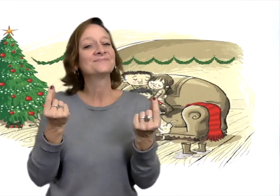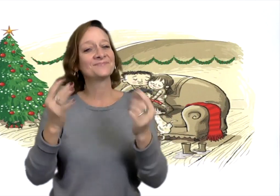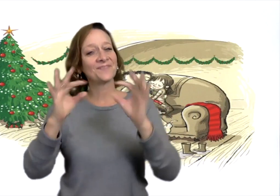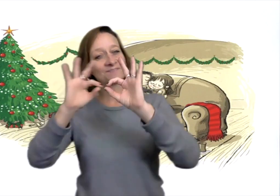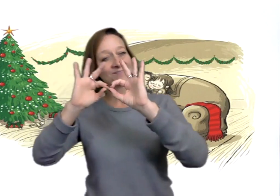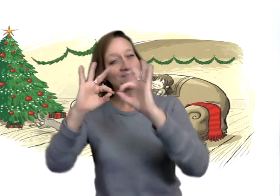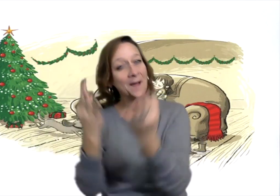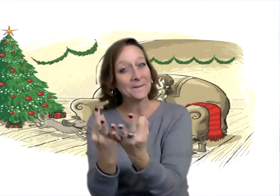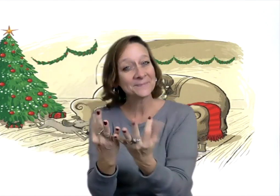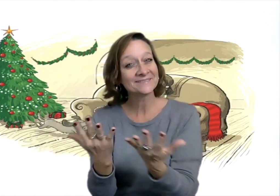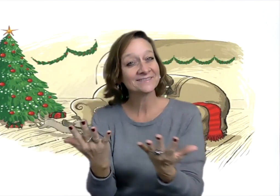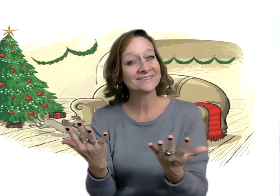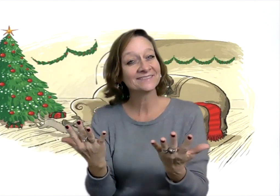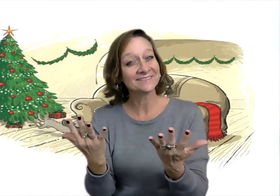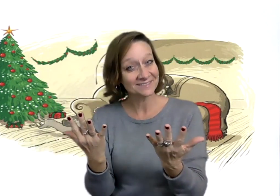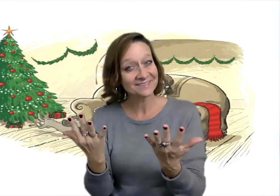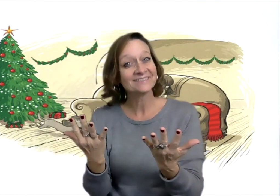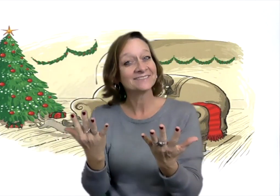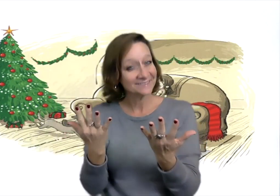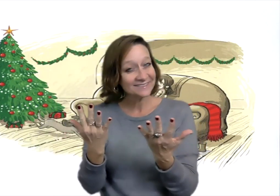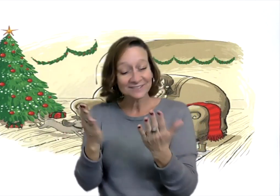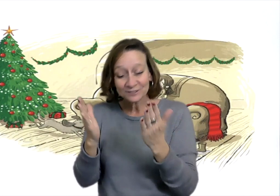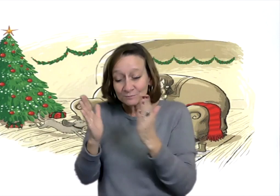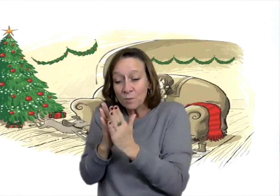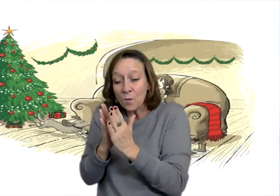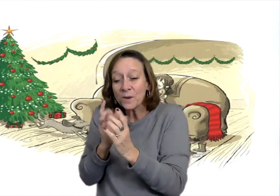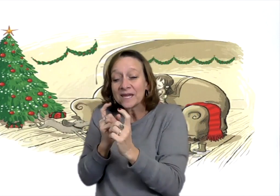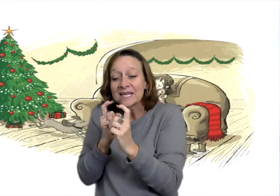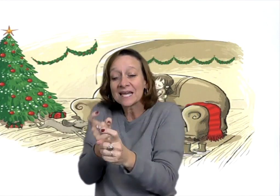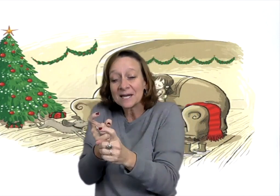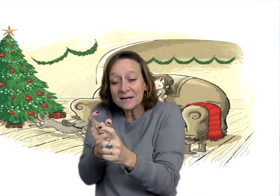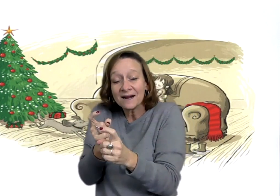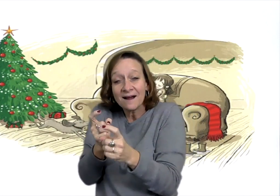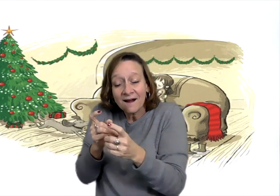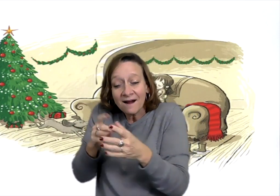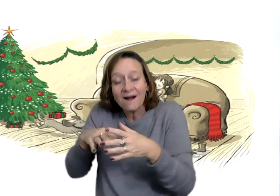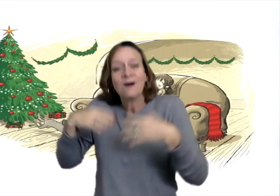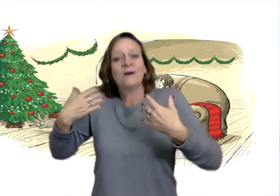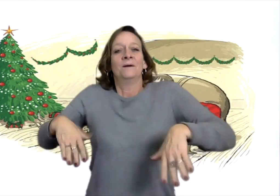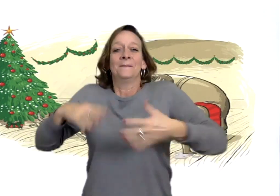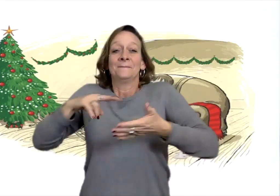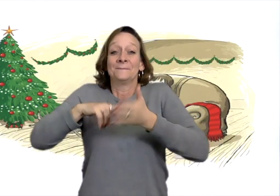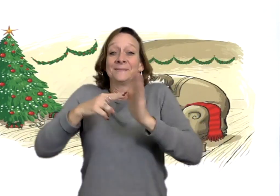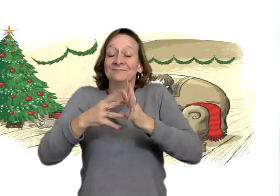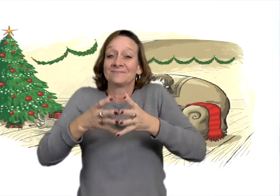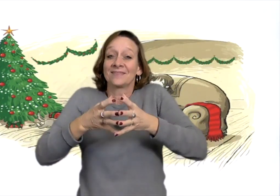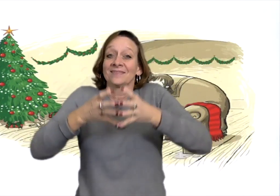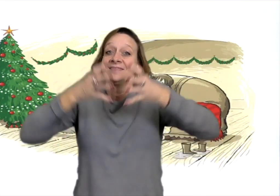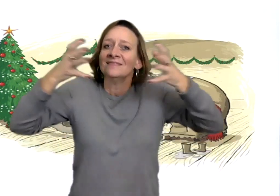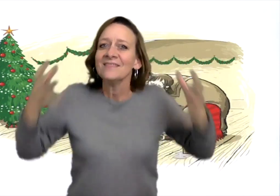Family, the small gift in actuality, means the most.